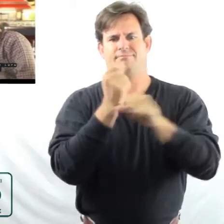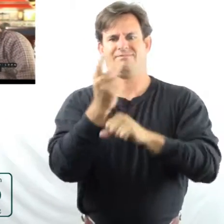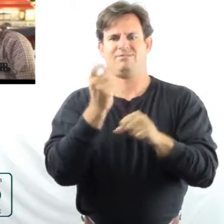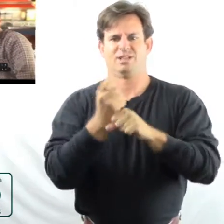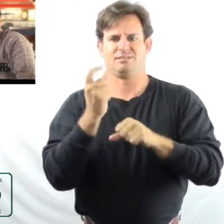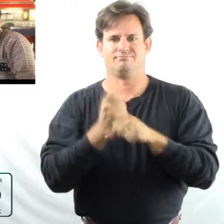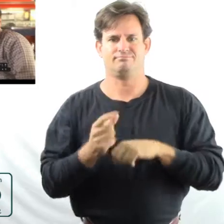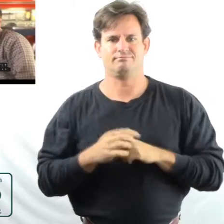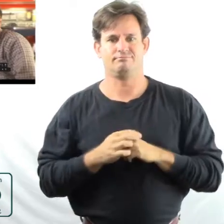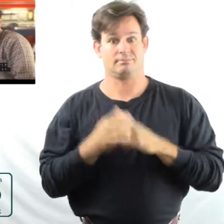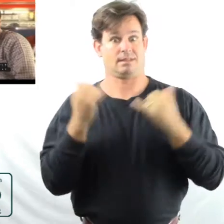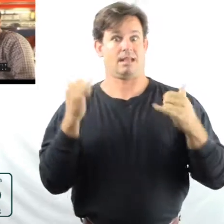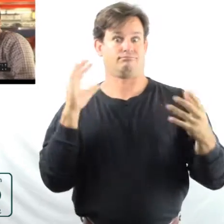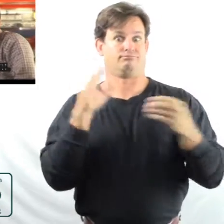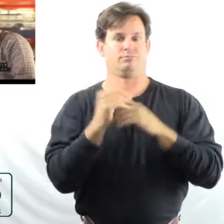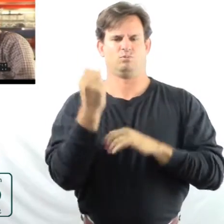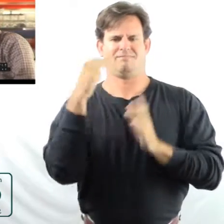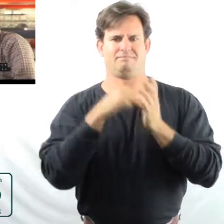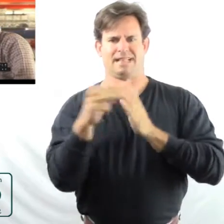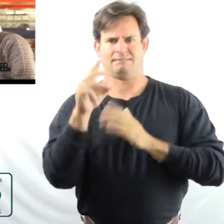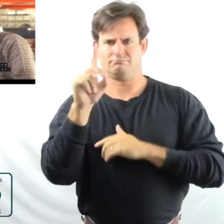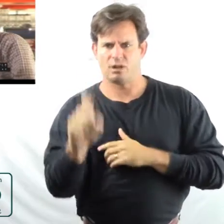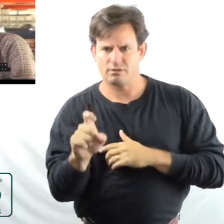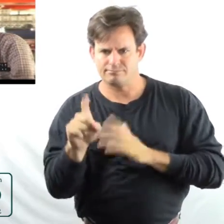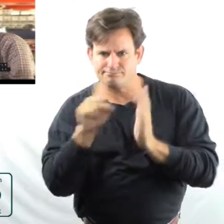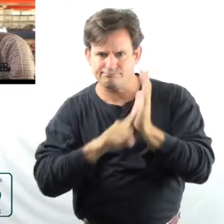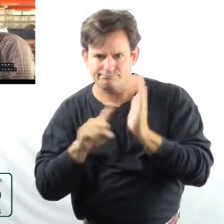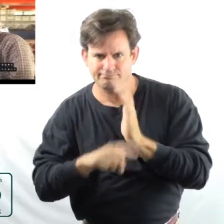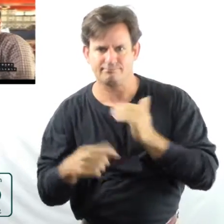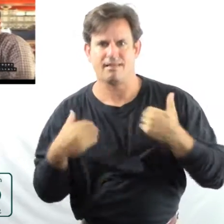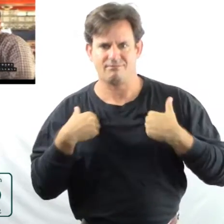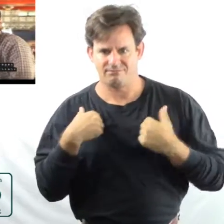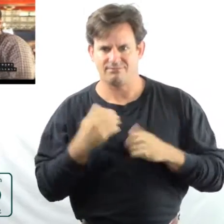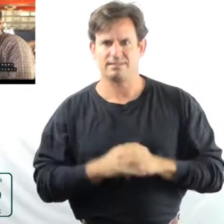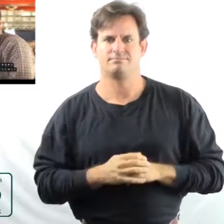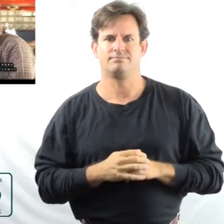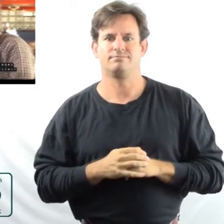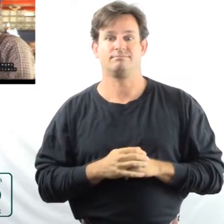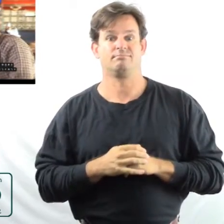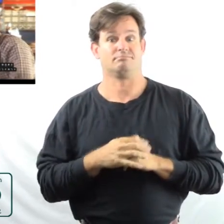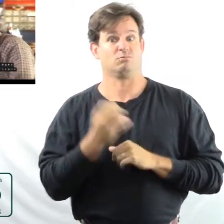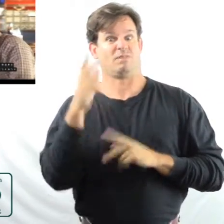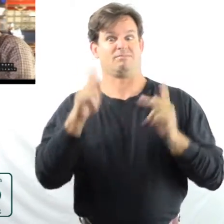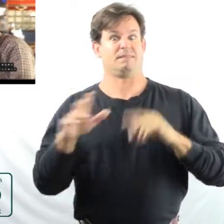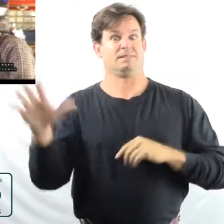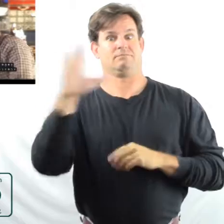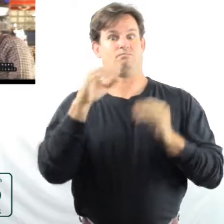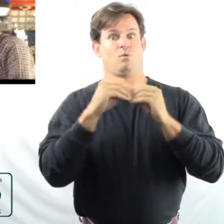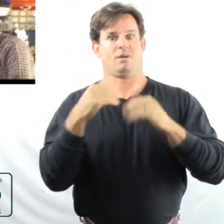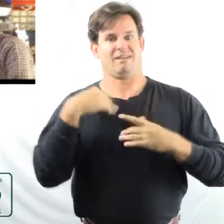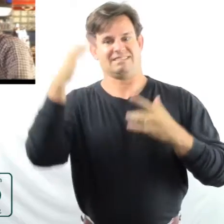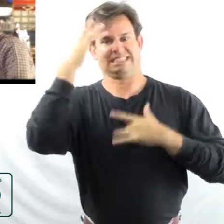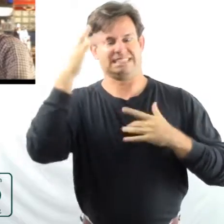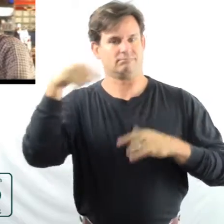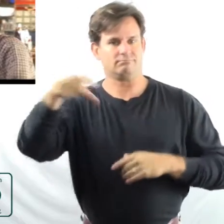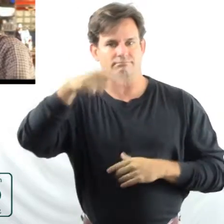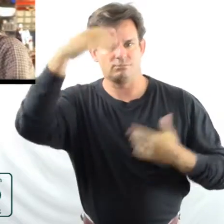More than 12 million people have been diagnosed with it. And there are 12 million more out there who have the disease and don't even know it.